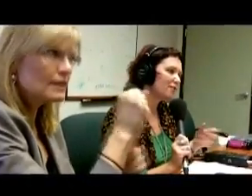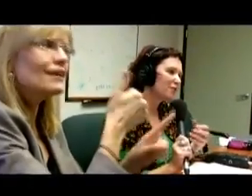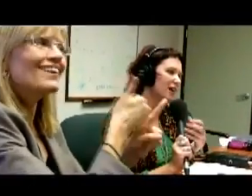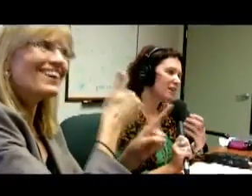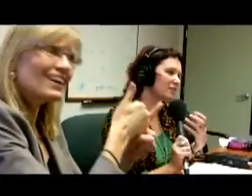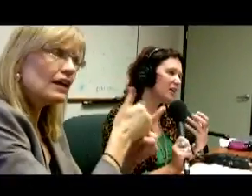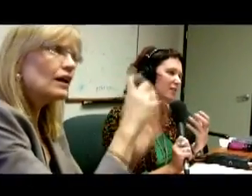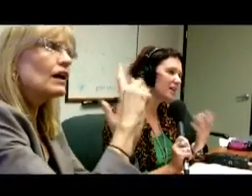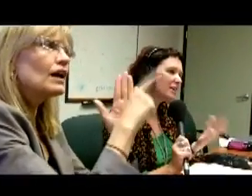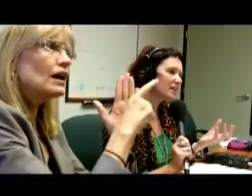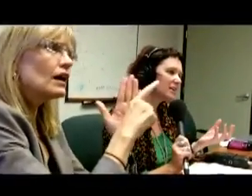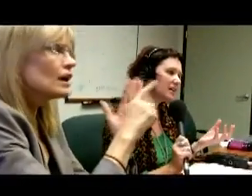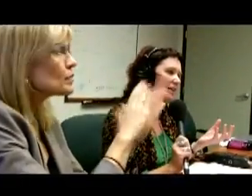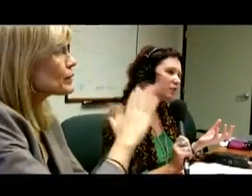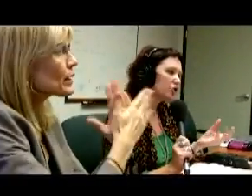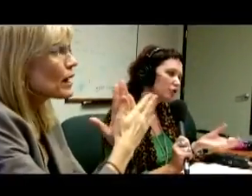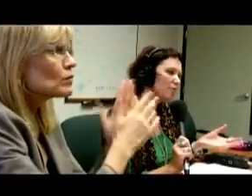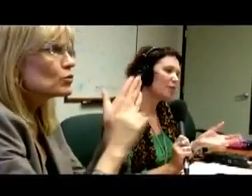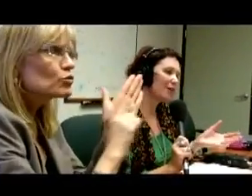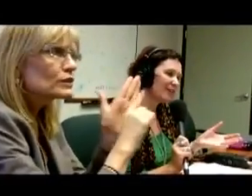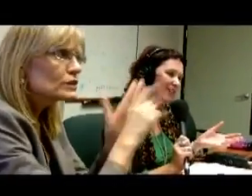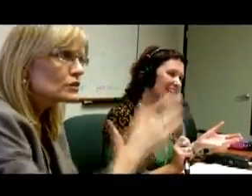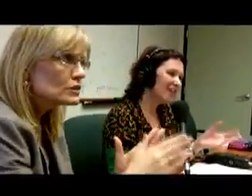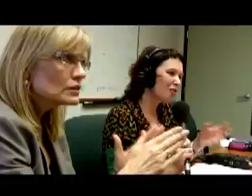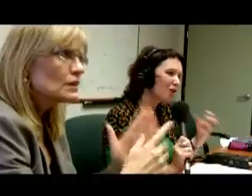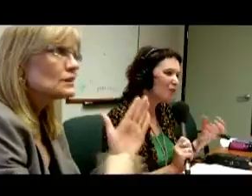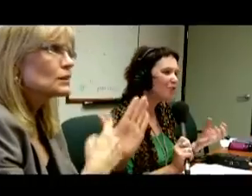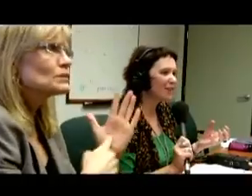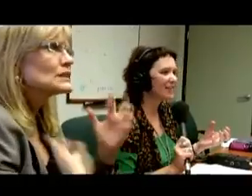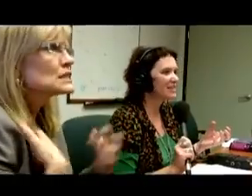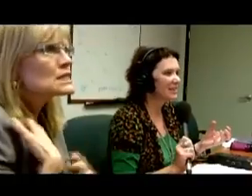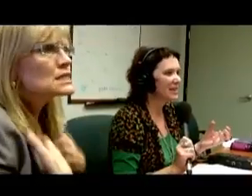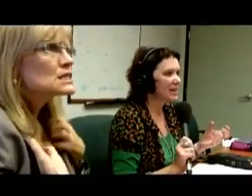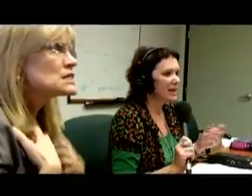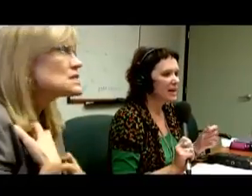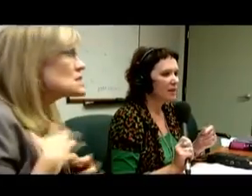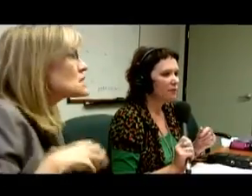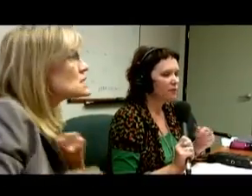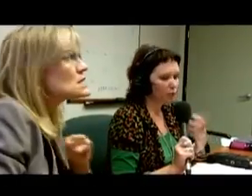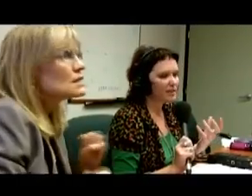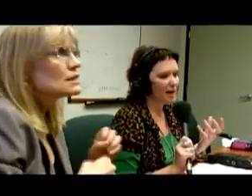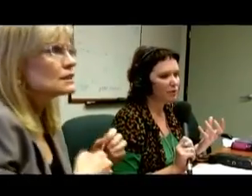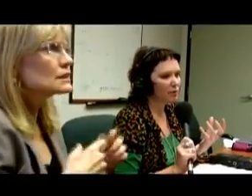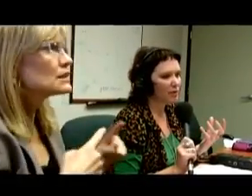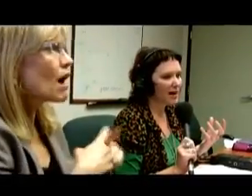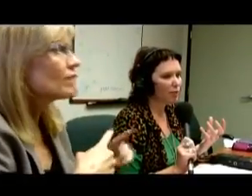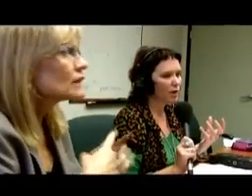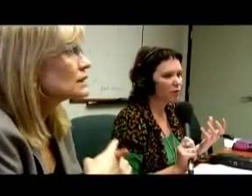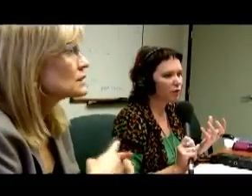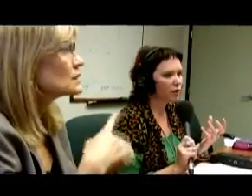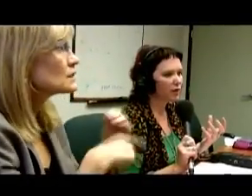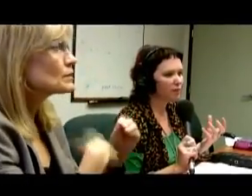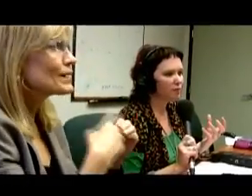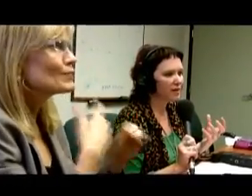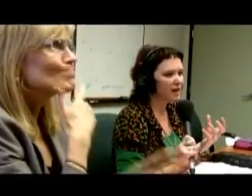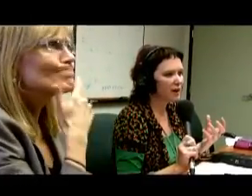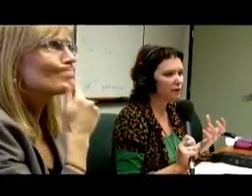a kind of inner turmoil or conflict, for example, about whether or not they're kind of